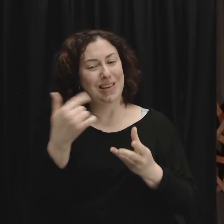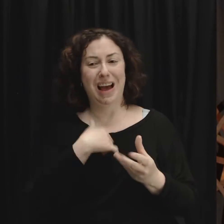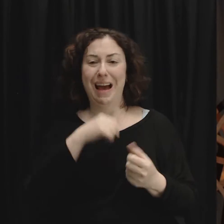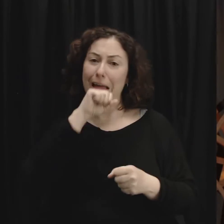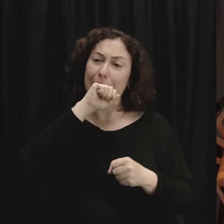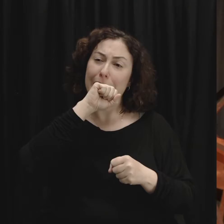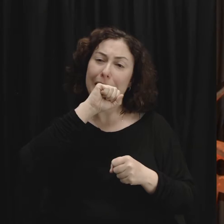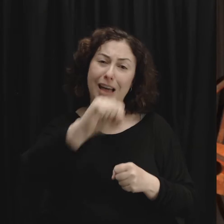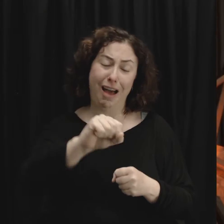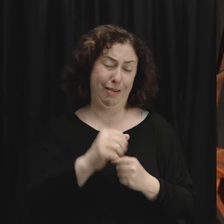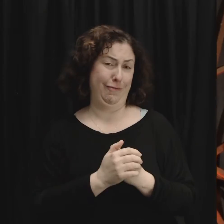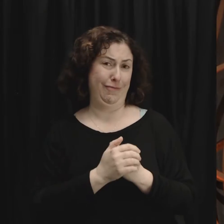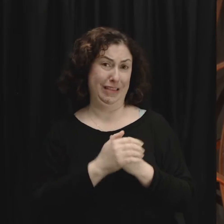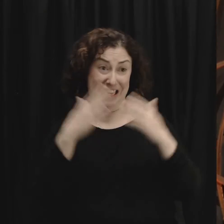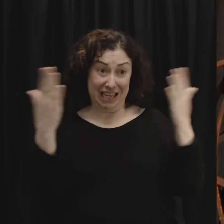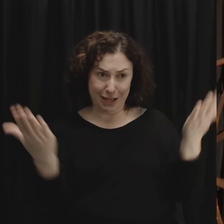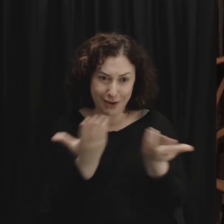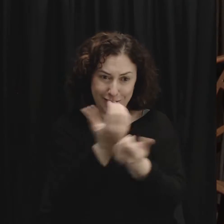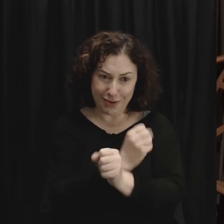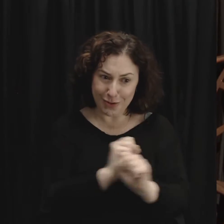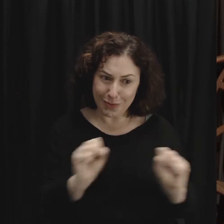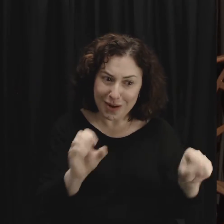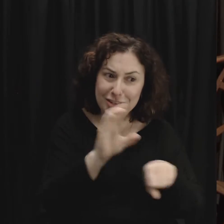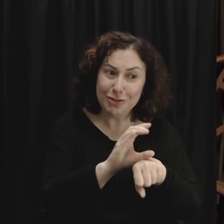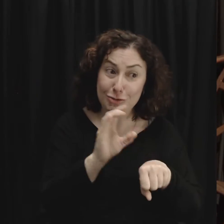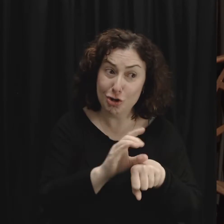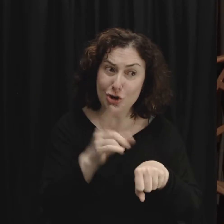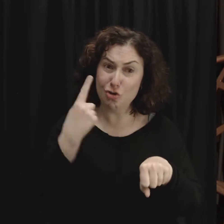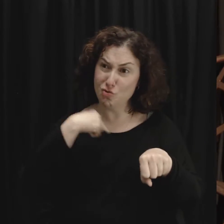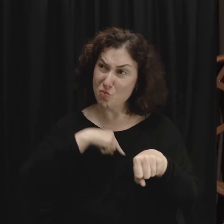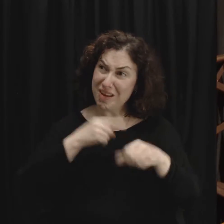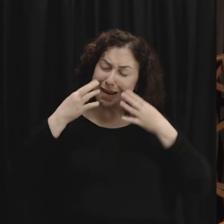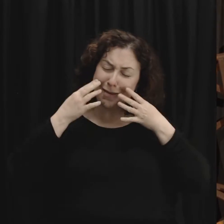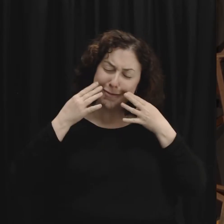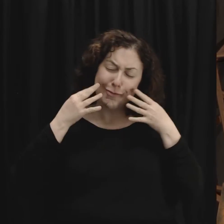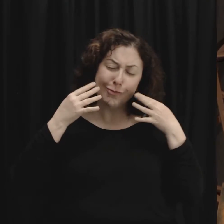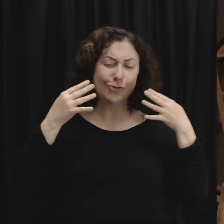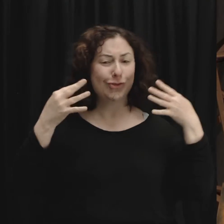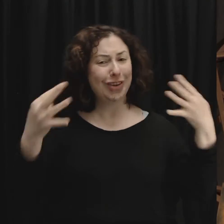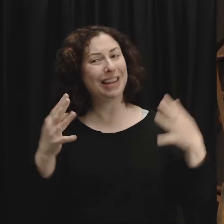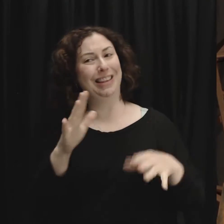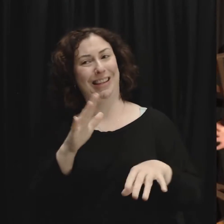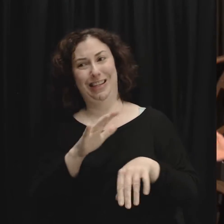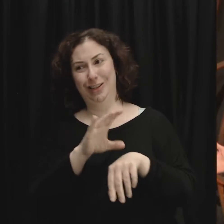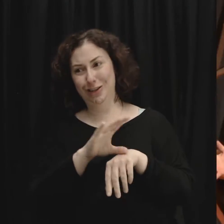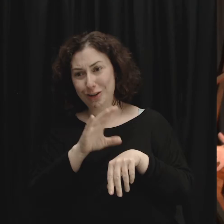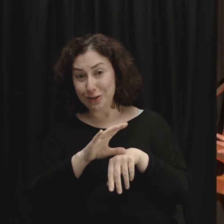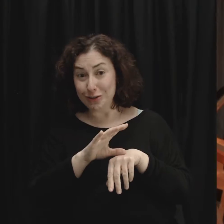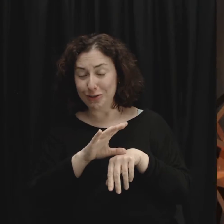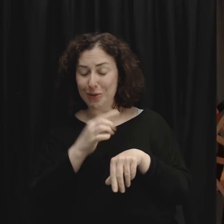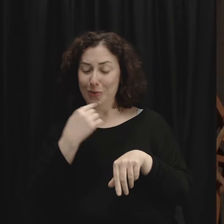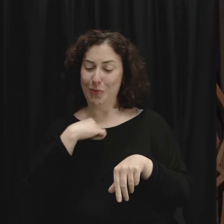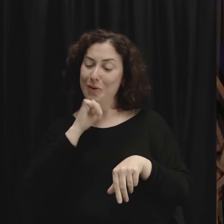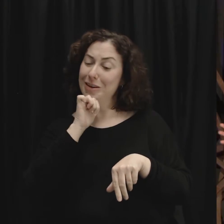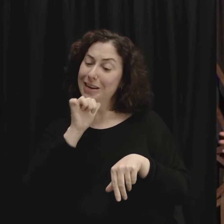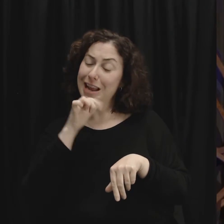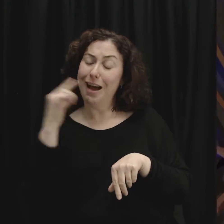is that I think we are a friendly church. I really do believe that. We don't always get it right. You know, we've made some